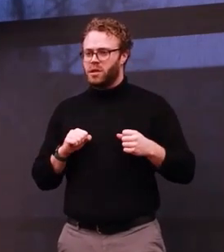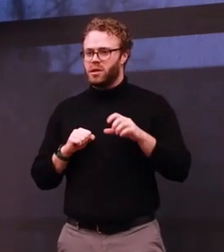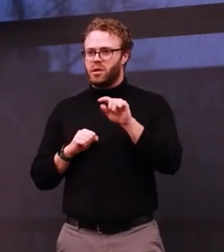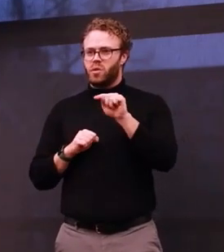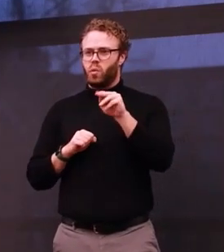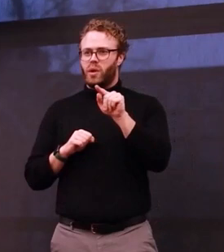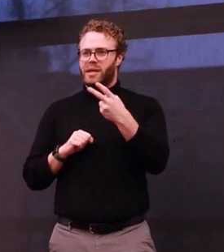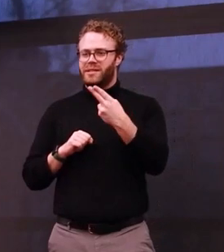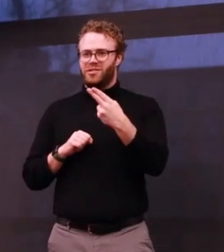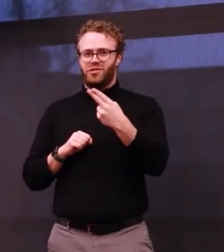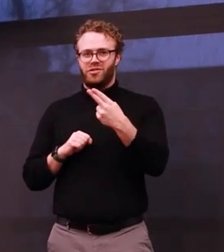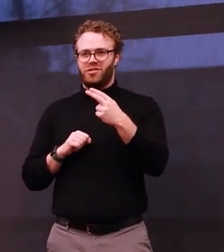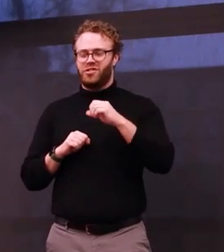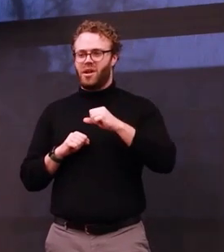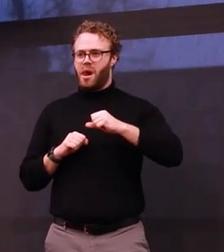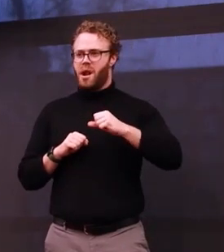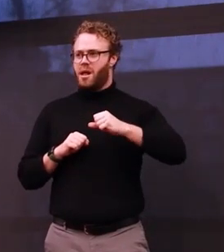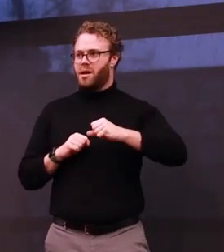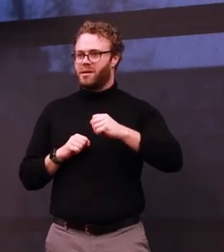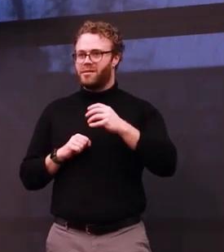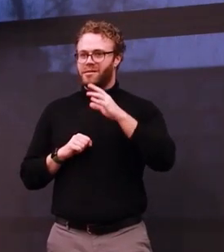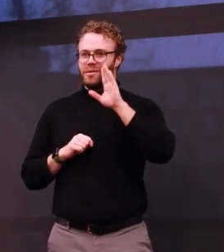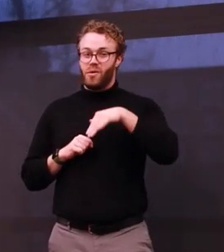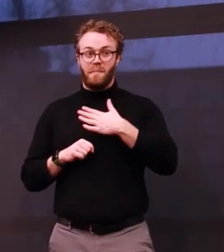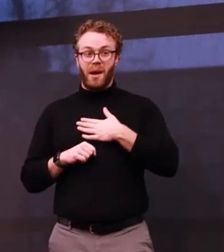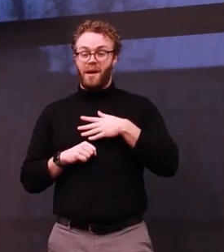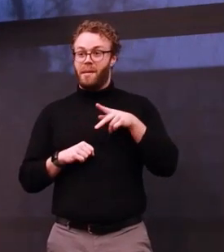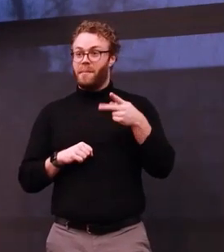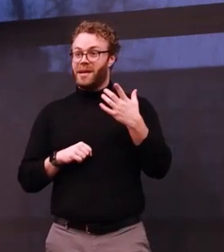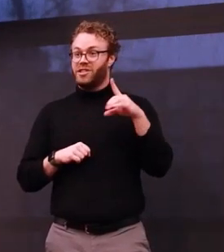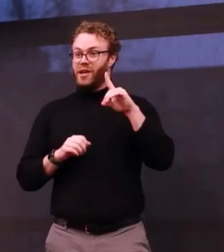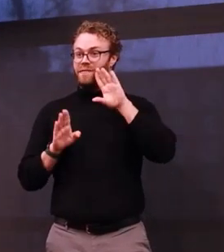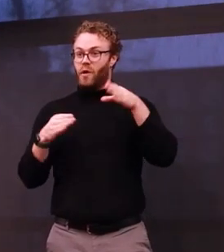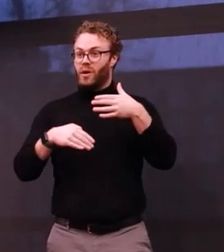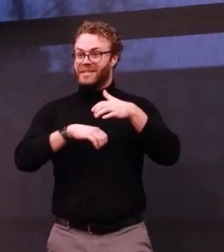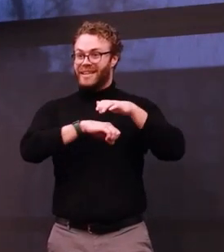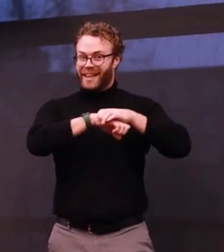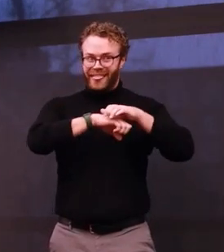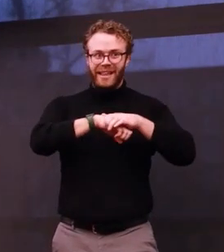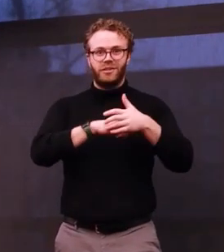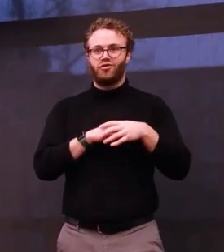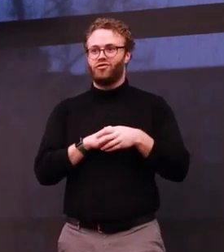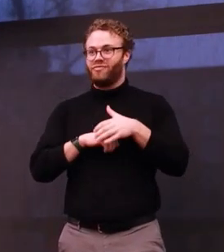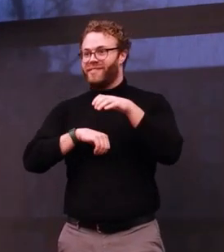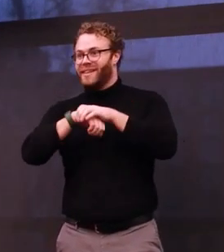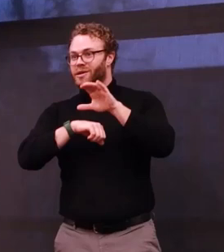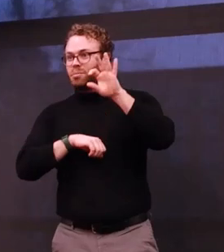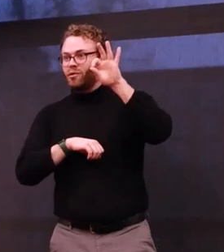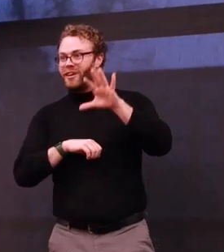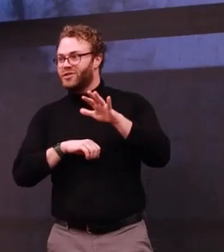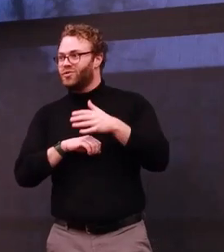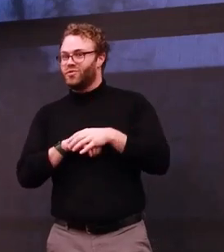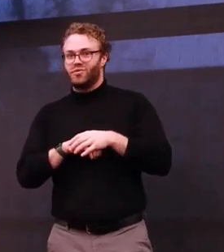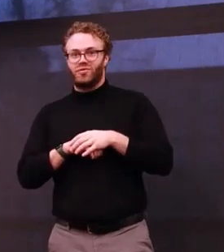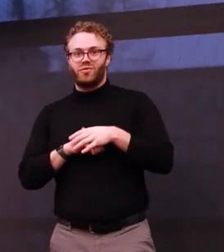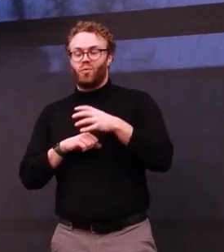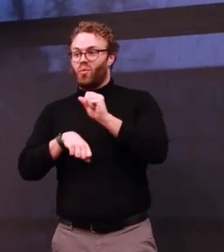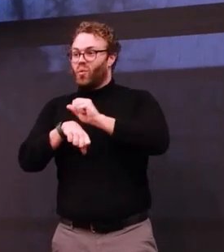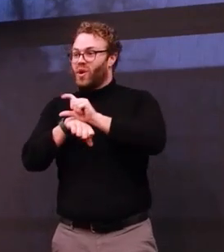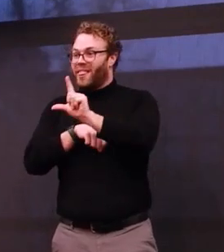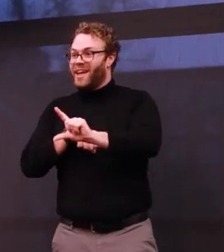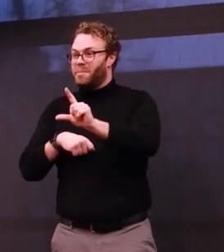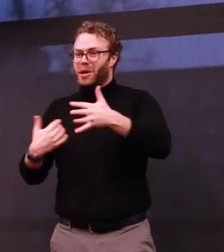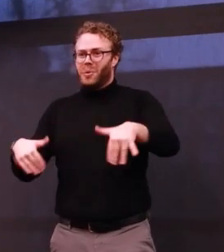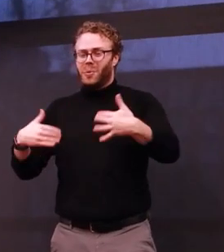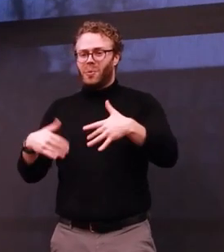a PhD student in English, an English professor, and somebody who worked at a library, this was pretty devastating. Books